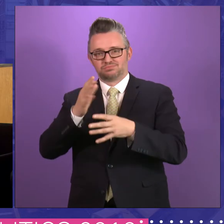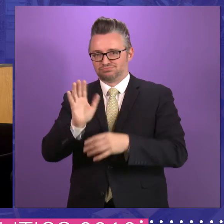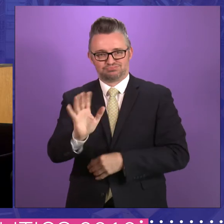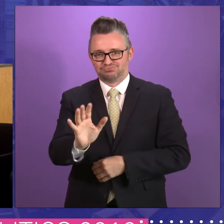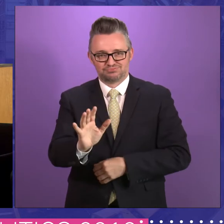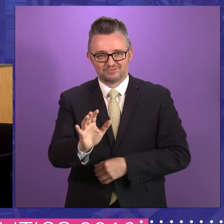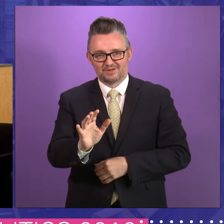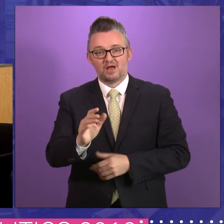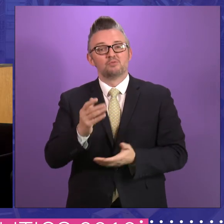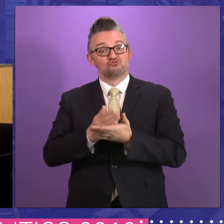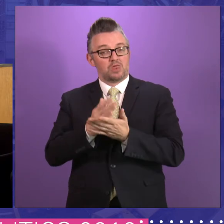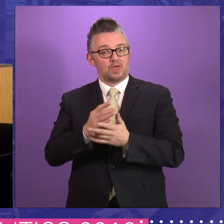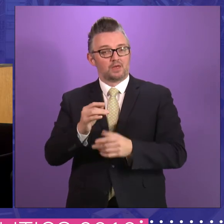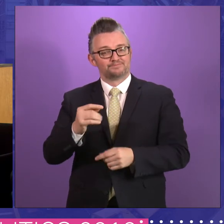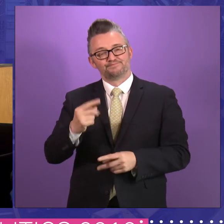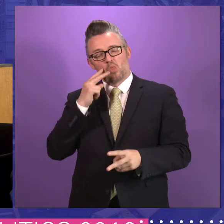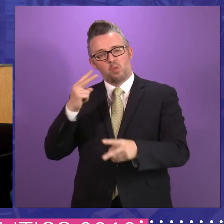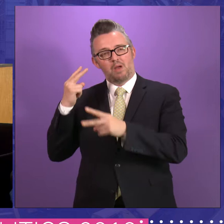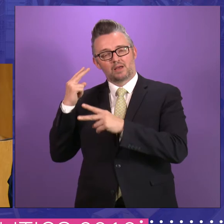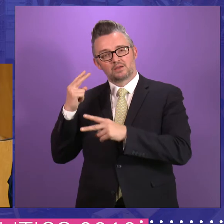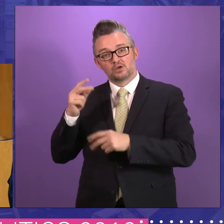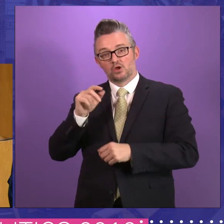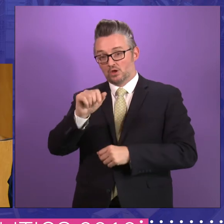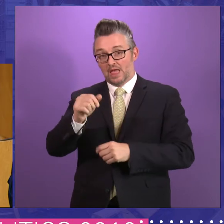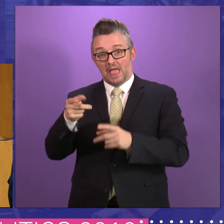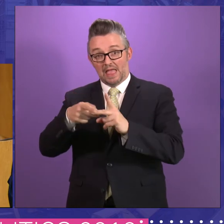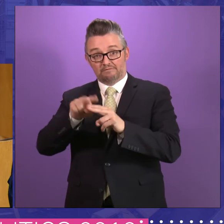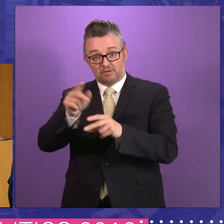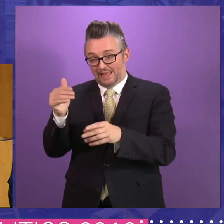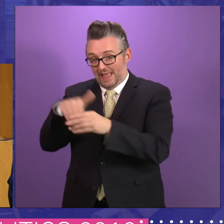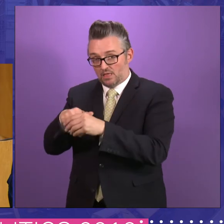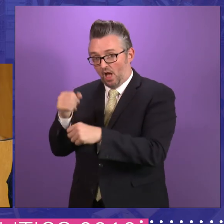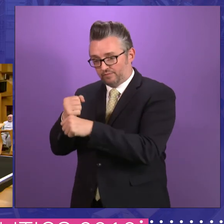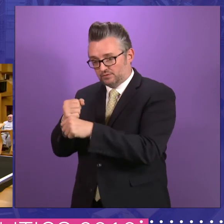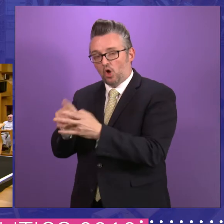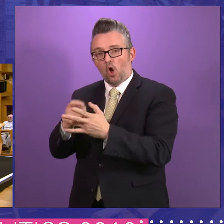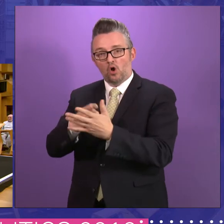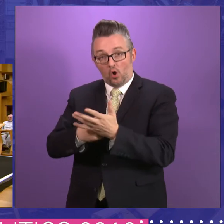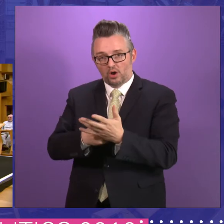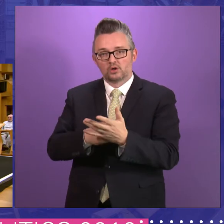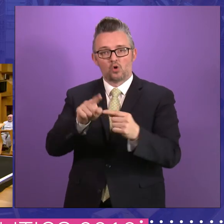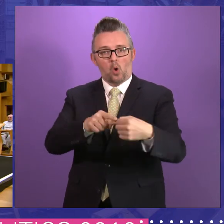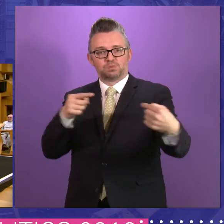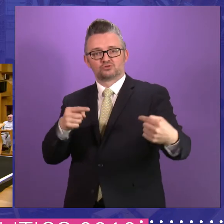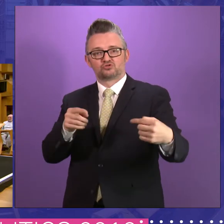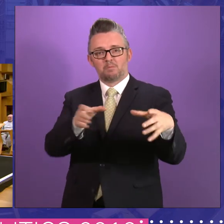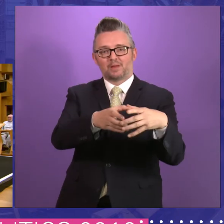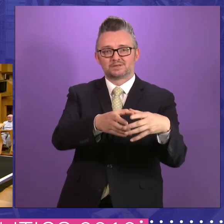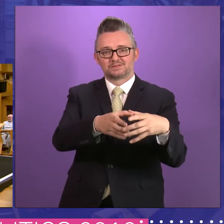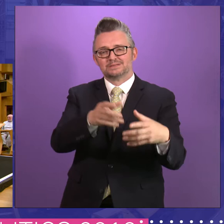and it wasn't. I think it depends whether you're in government at the time of whether you were in opposition. At least you got your way in the end.